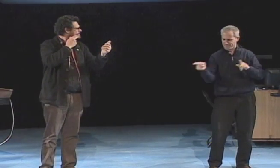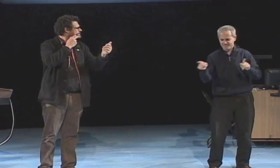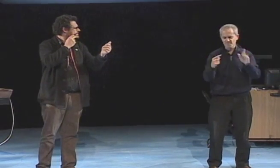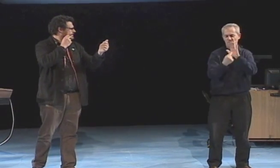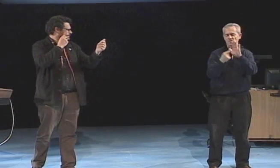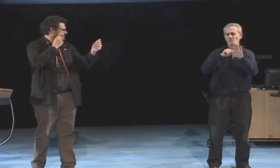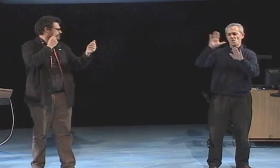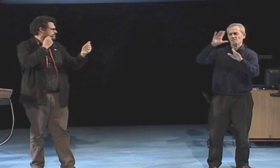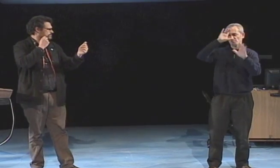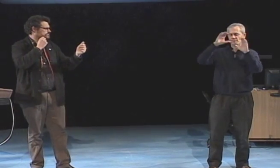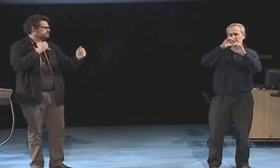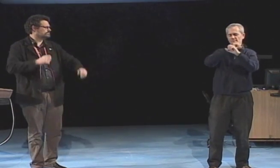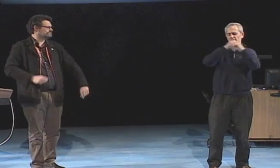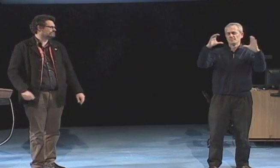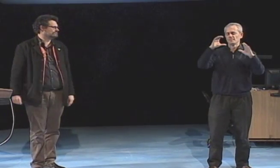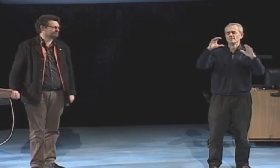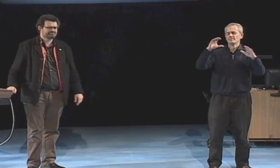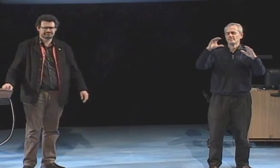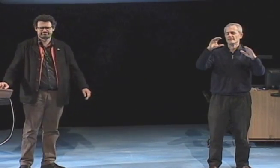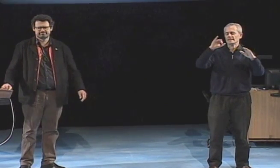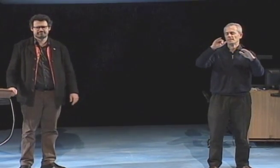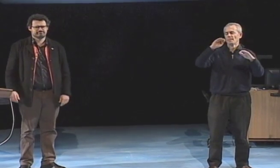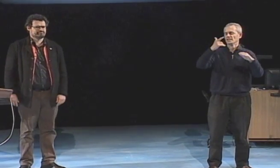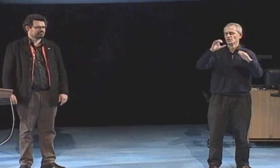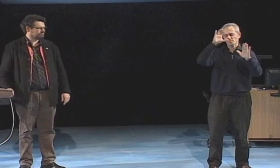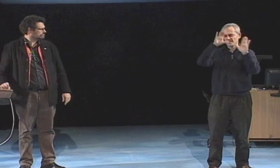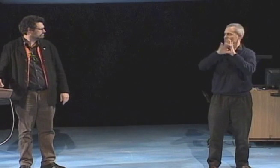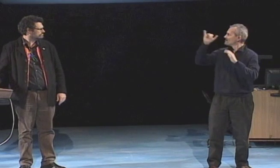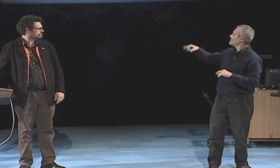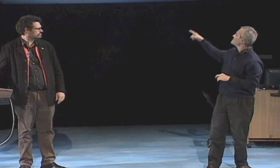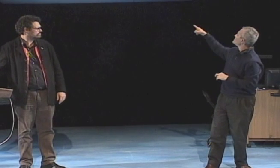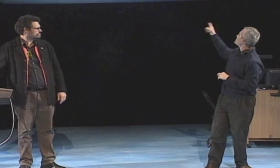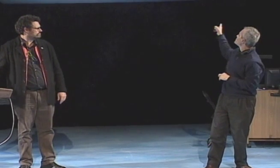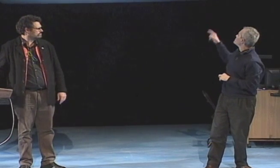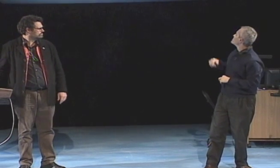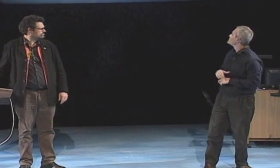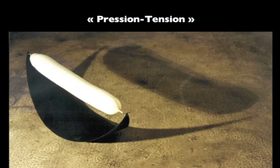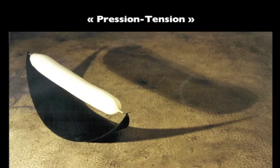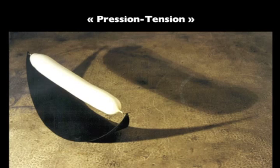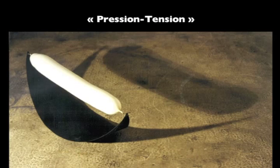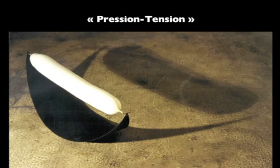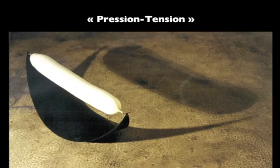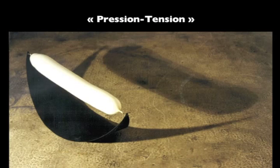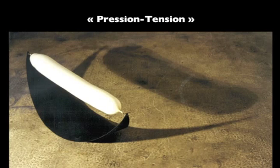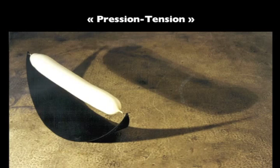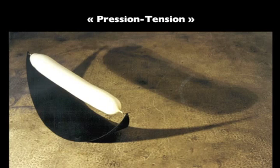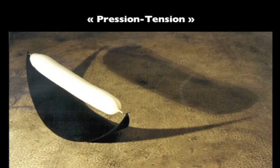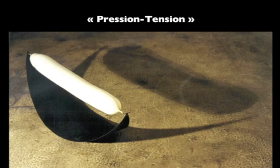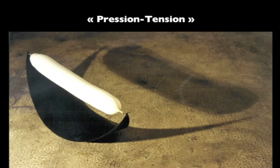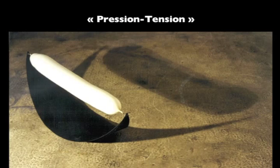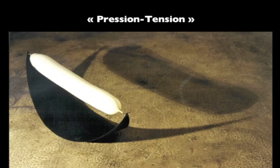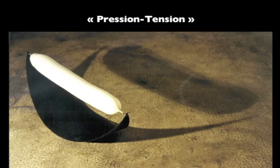And the dark and the light, the front and the back side, the front that we see in the back side.